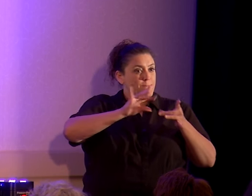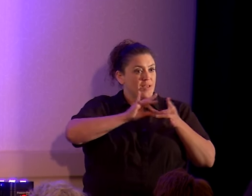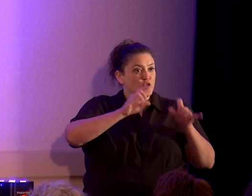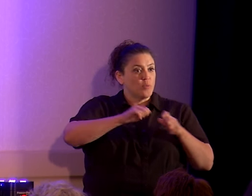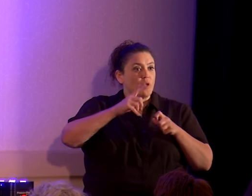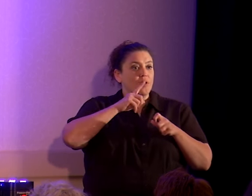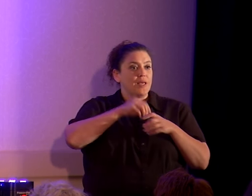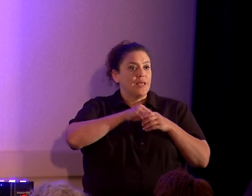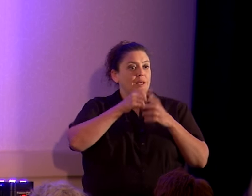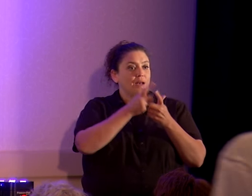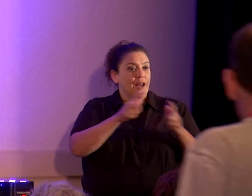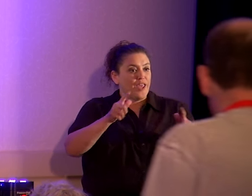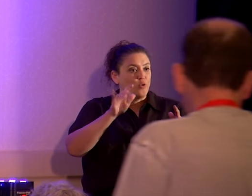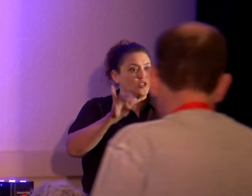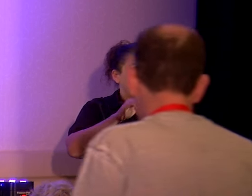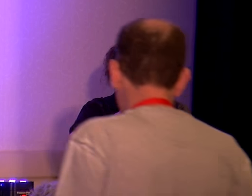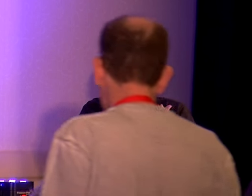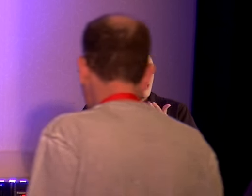that die off and change.